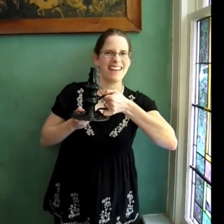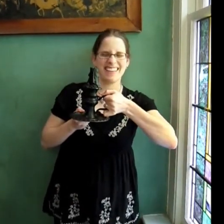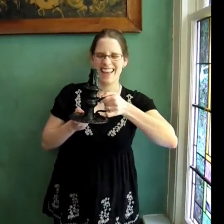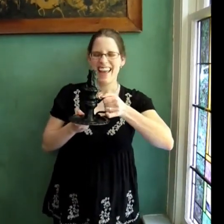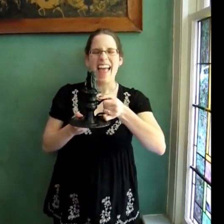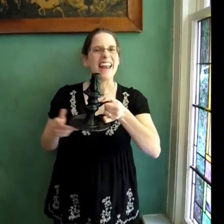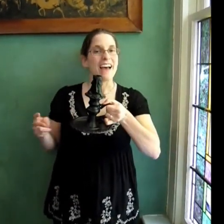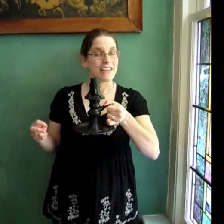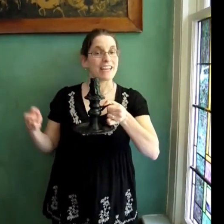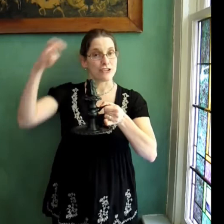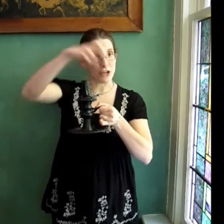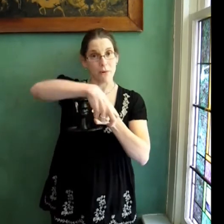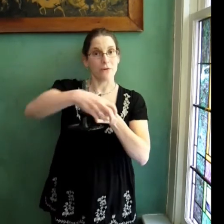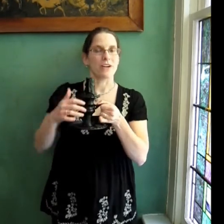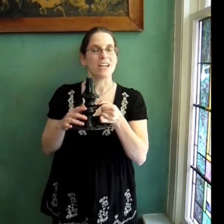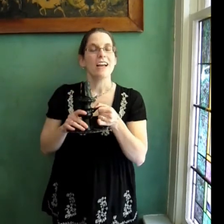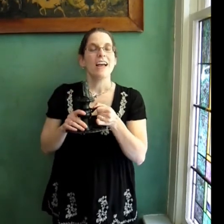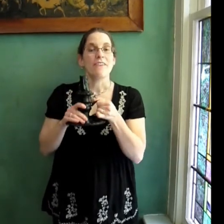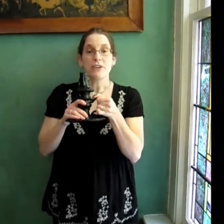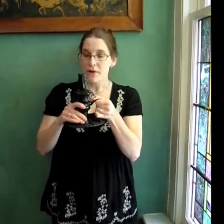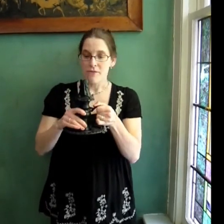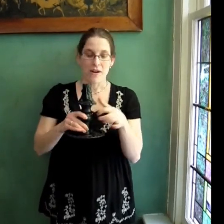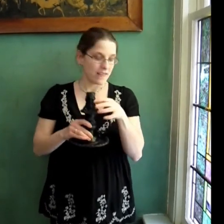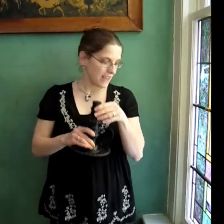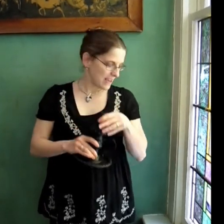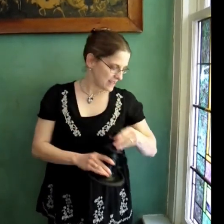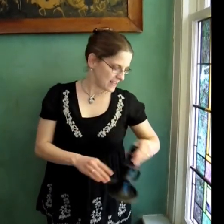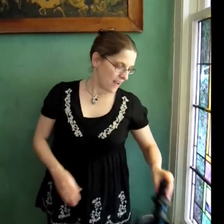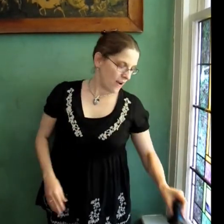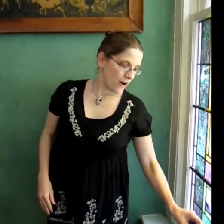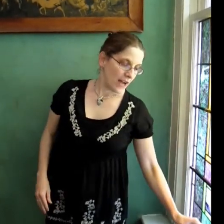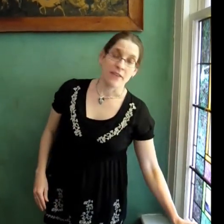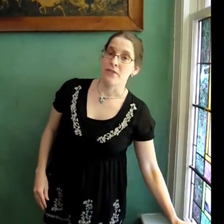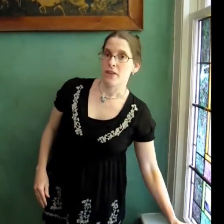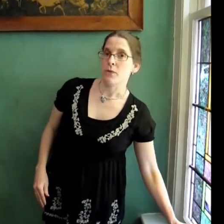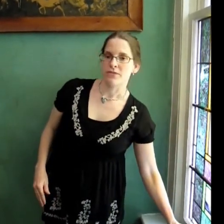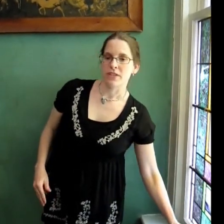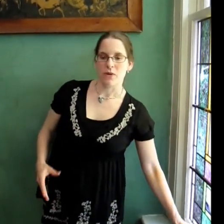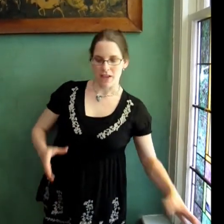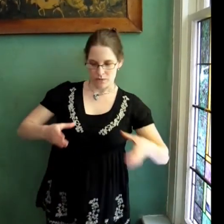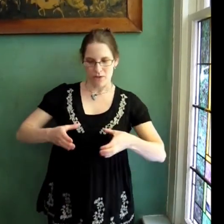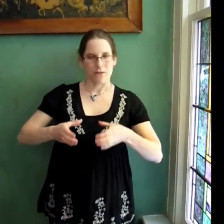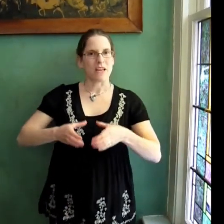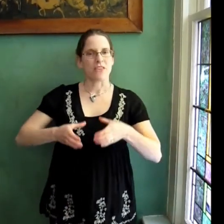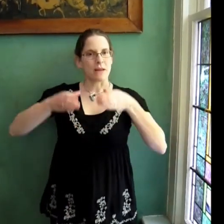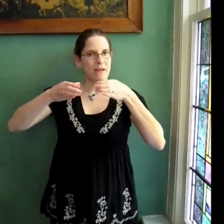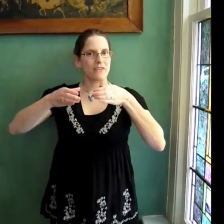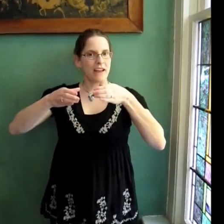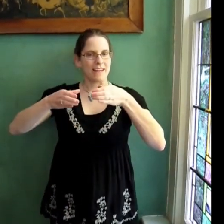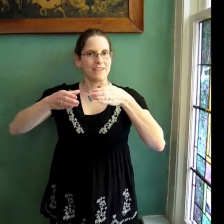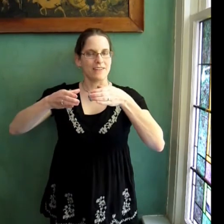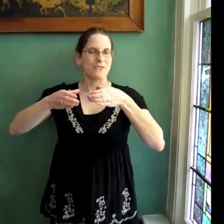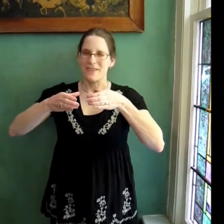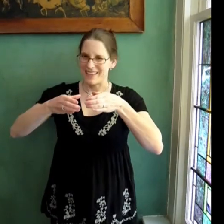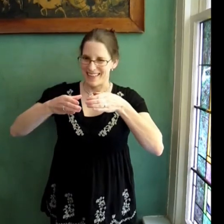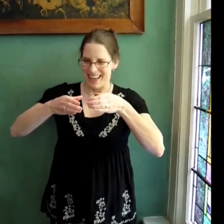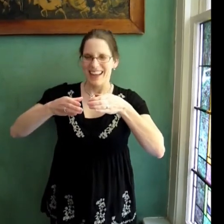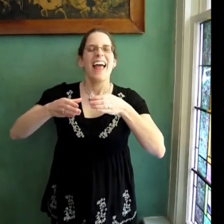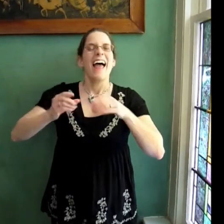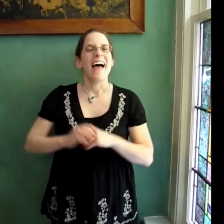and have the kids jump over it. If you don't have one of these, another thing that works really well is one of those big thick pillar candles, of course, on the lid. And